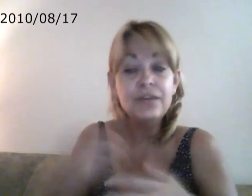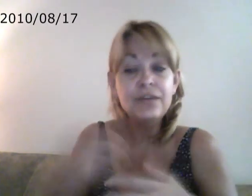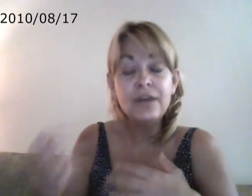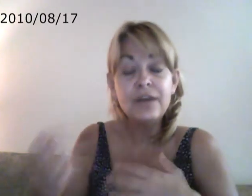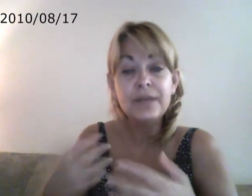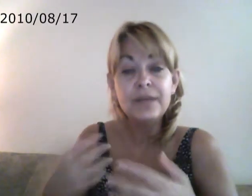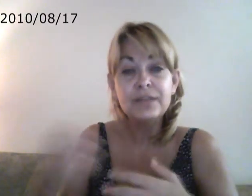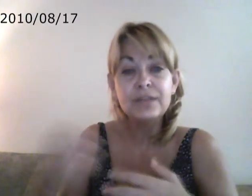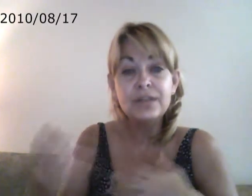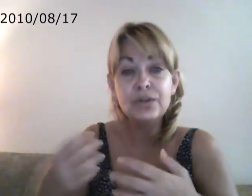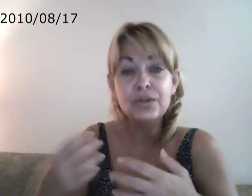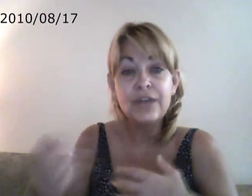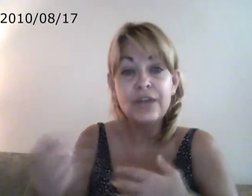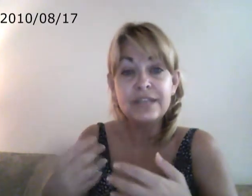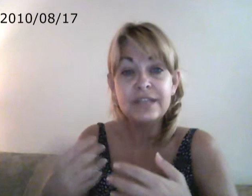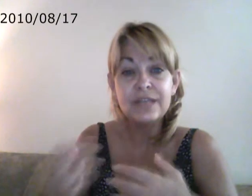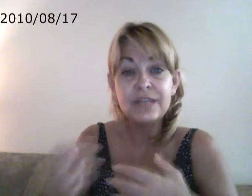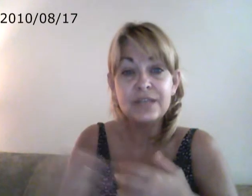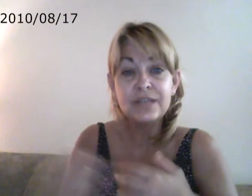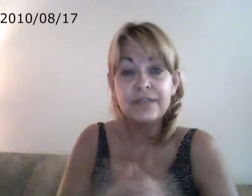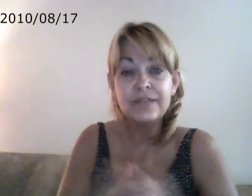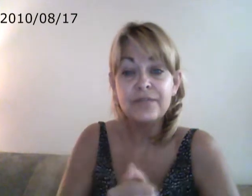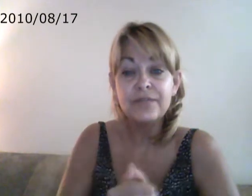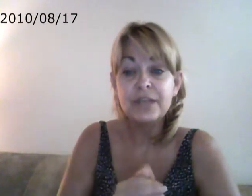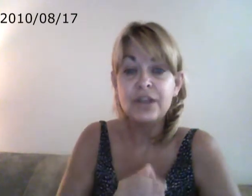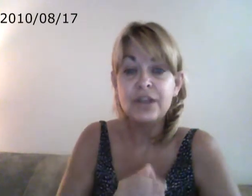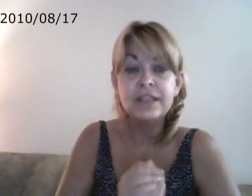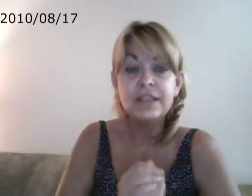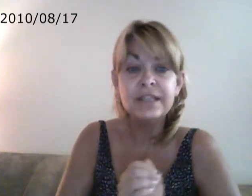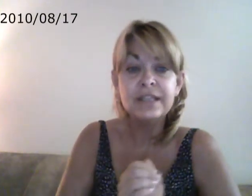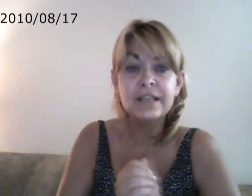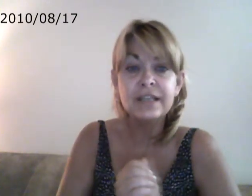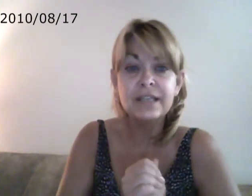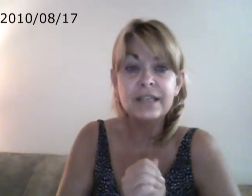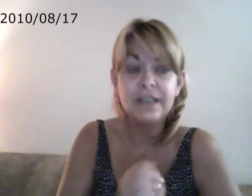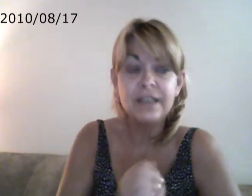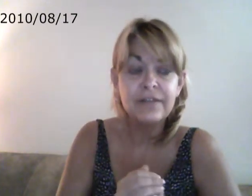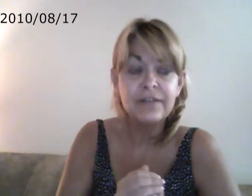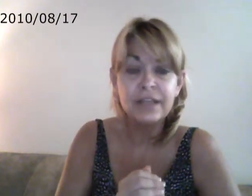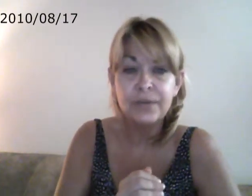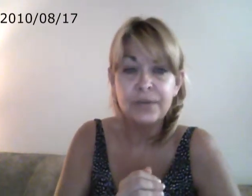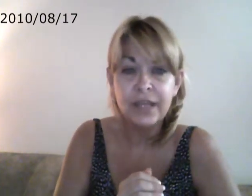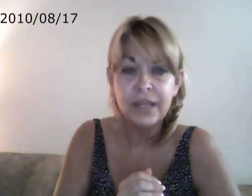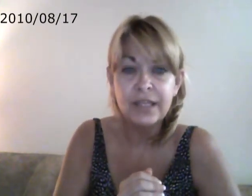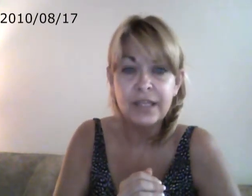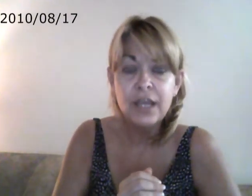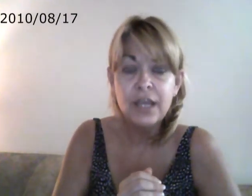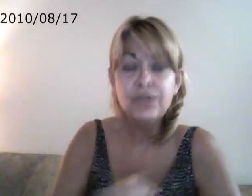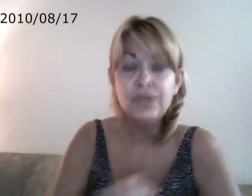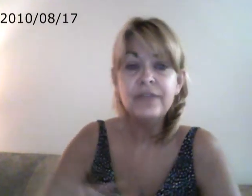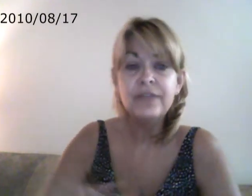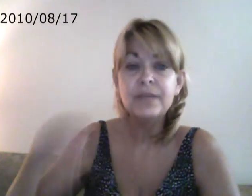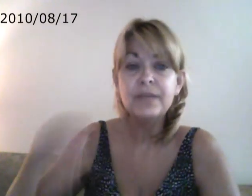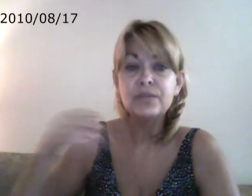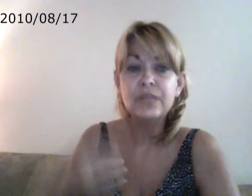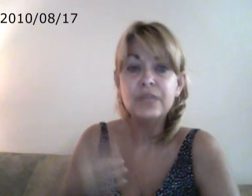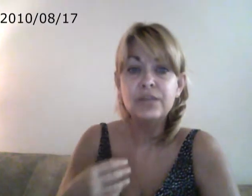you've got to be able to learn how to send and receive information. Autistic kids can definitely communicate. You have to be able to read their